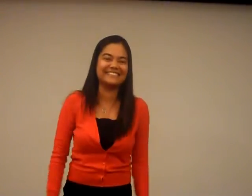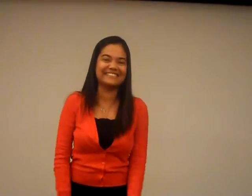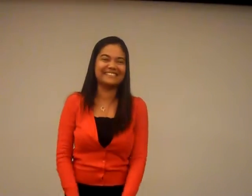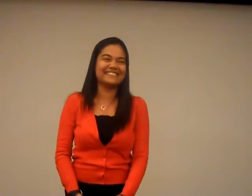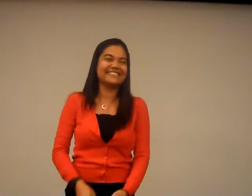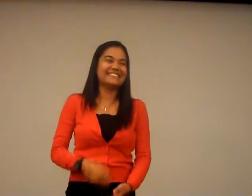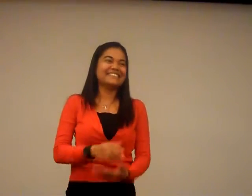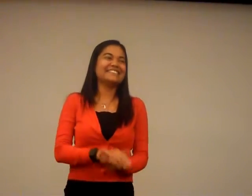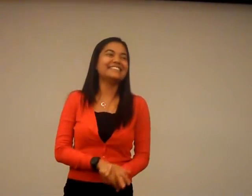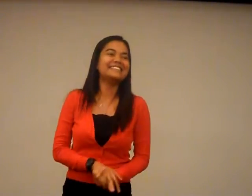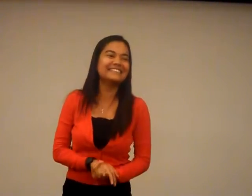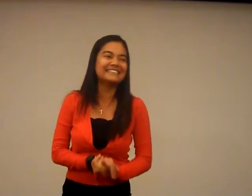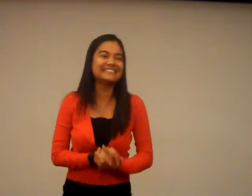The salmon also gets so stressed.